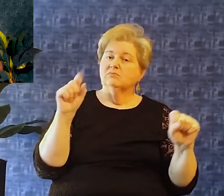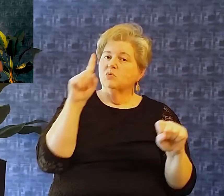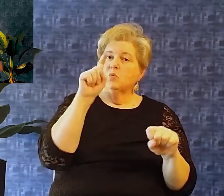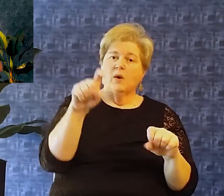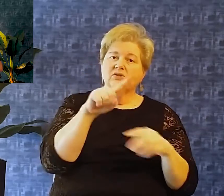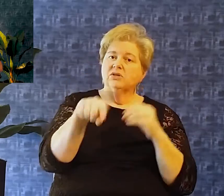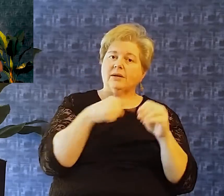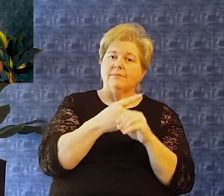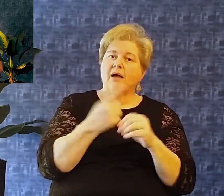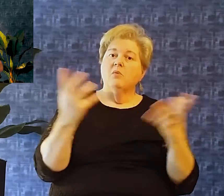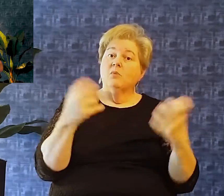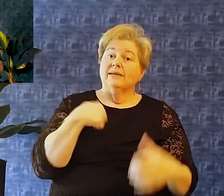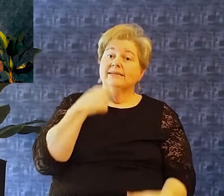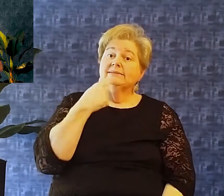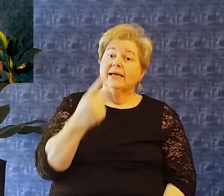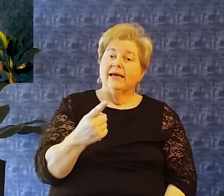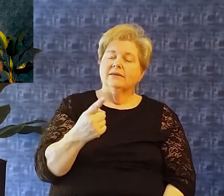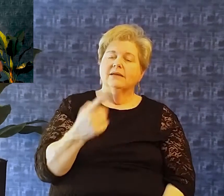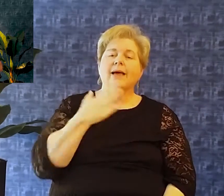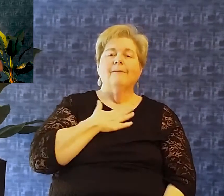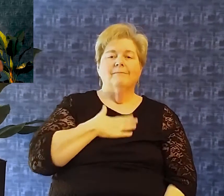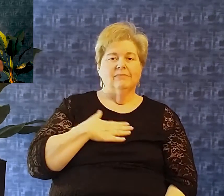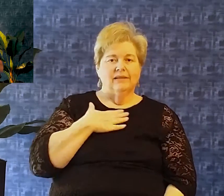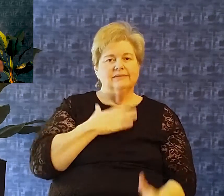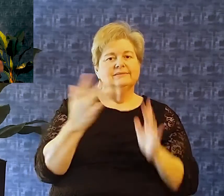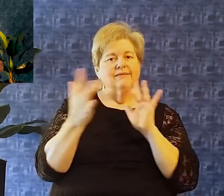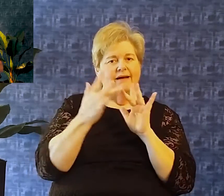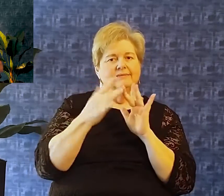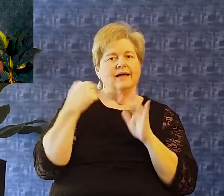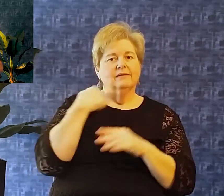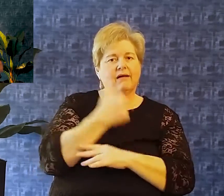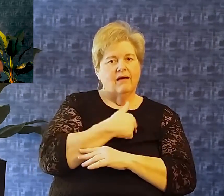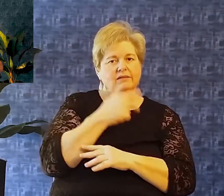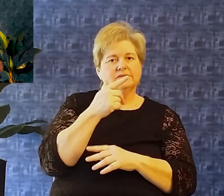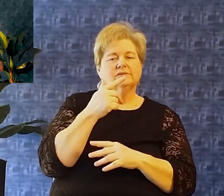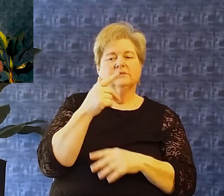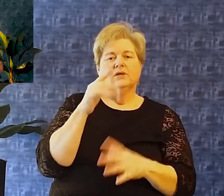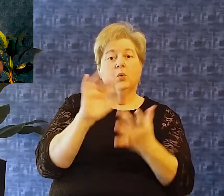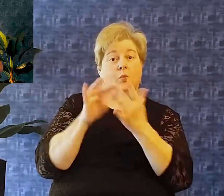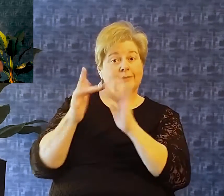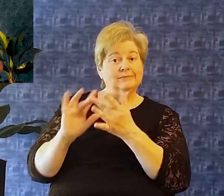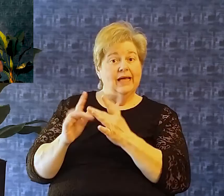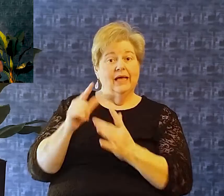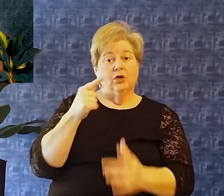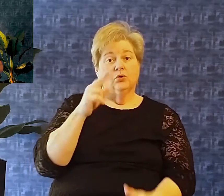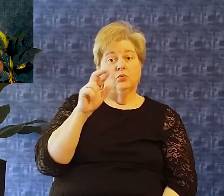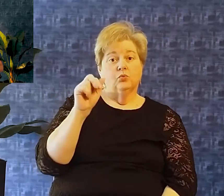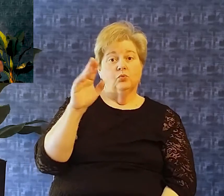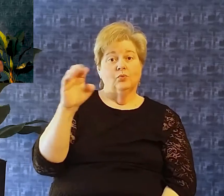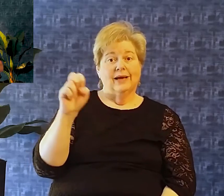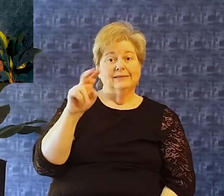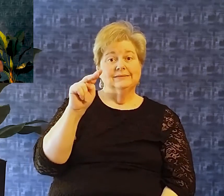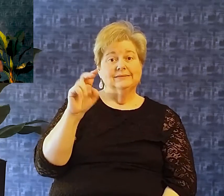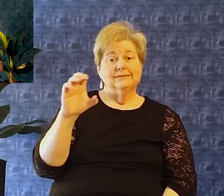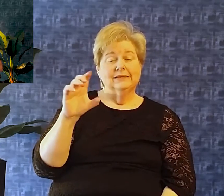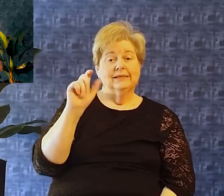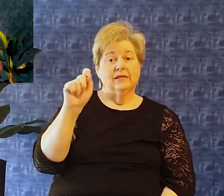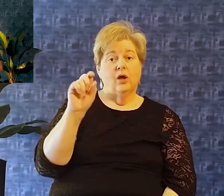questions About what we talked About today Please reach out to us You can go to our website GraceNC.org There's a contact